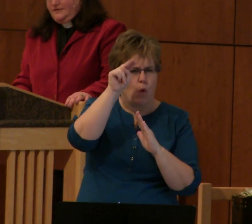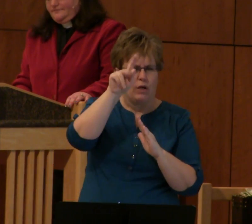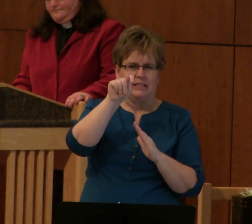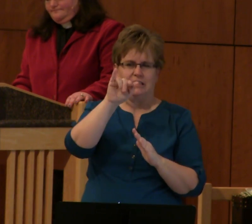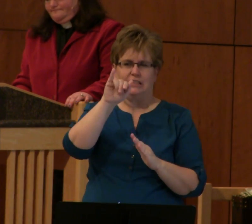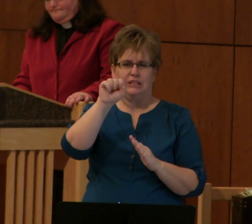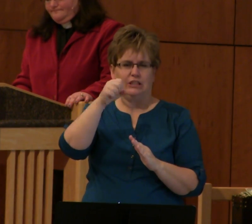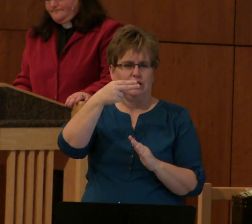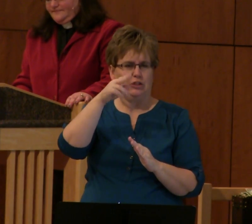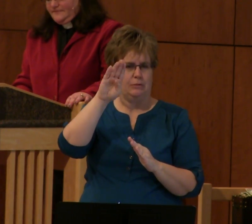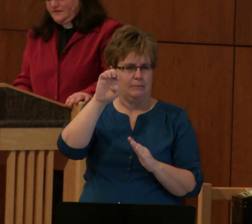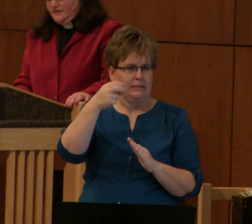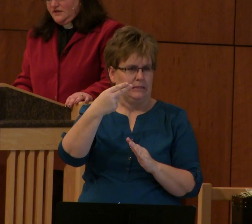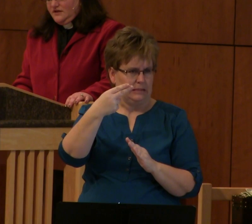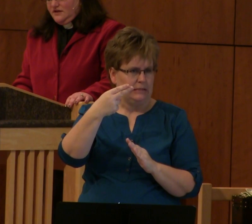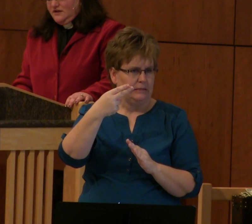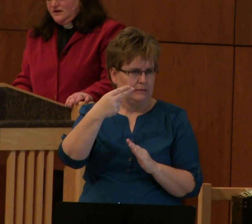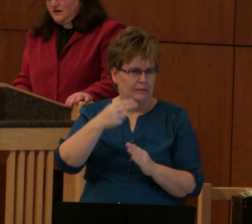Tishbe.